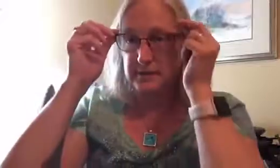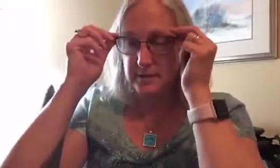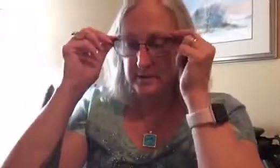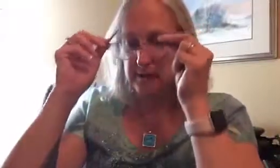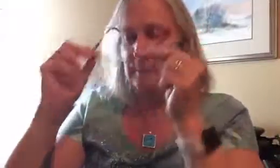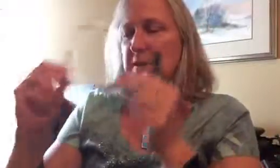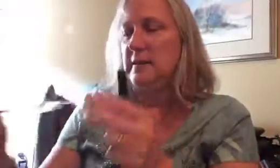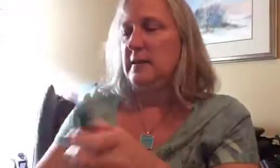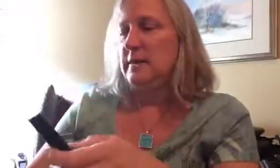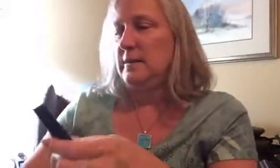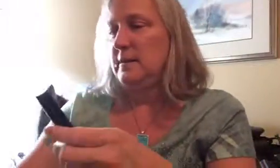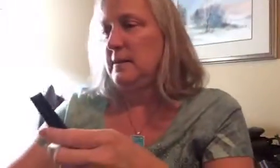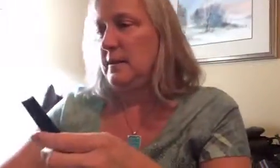that